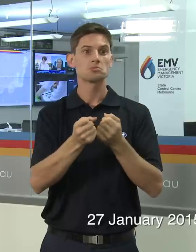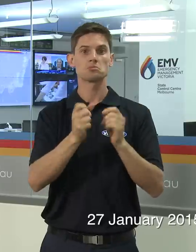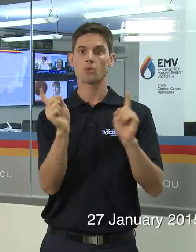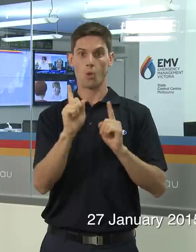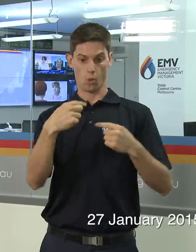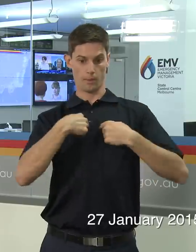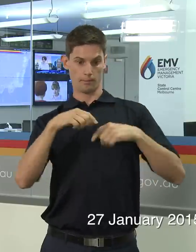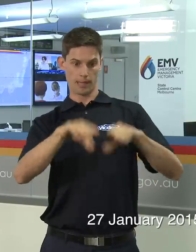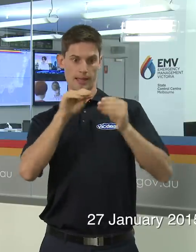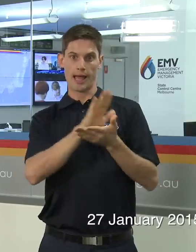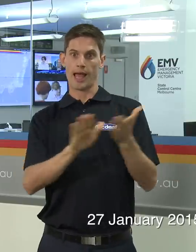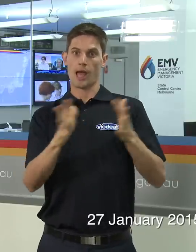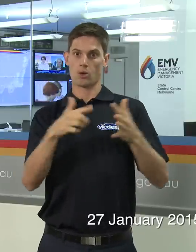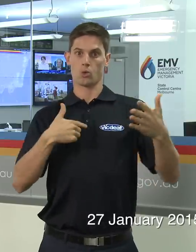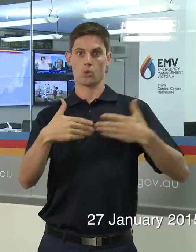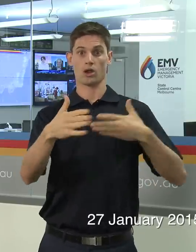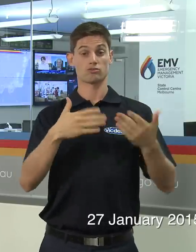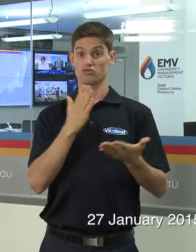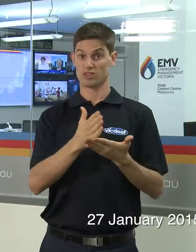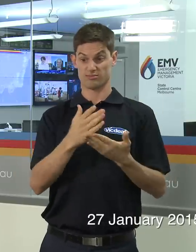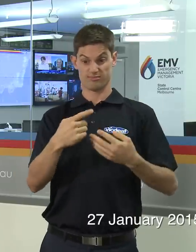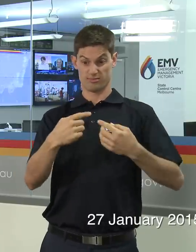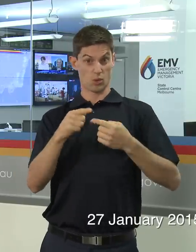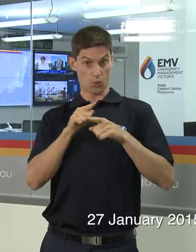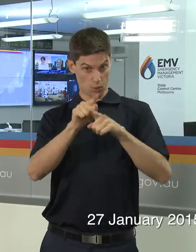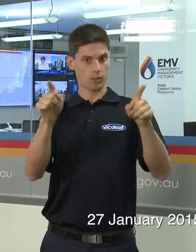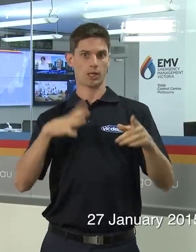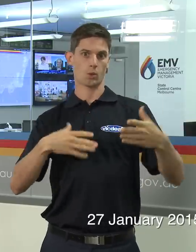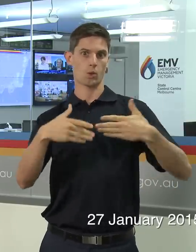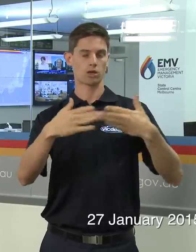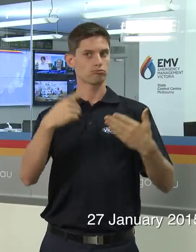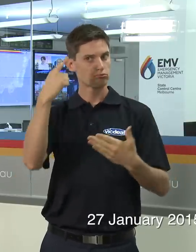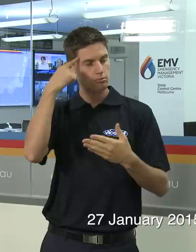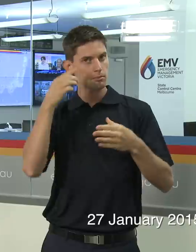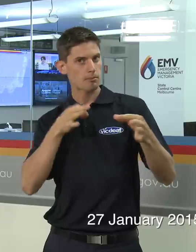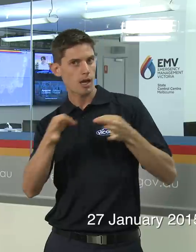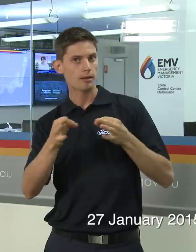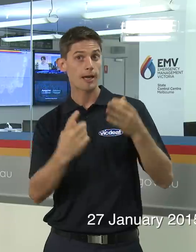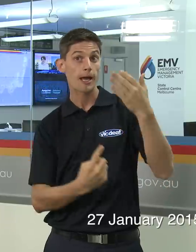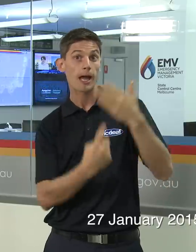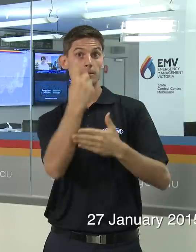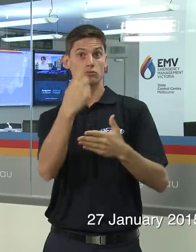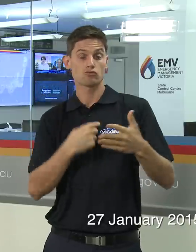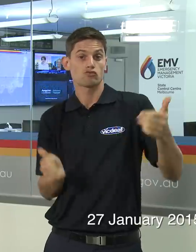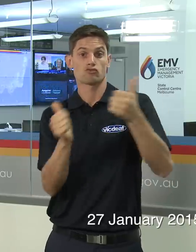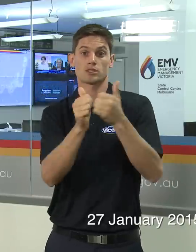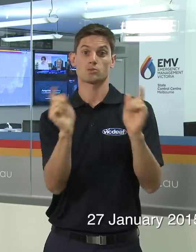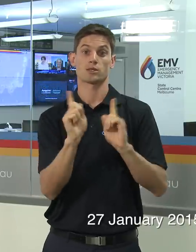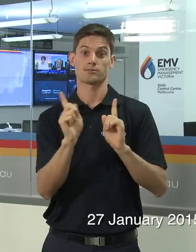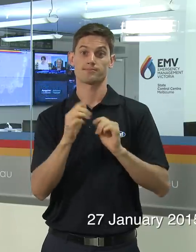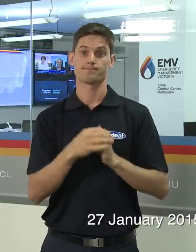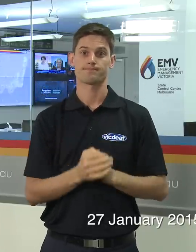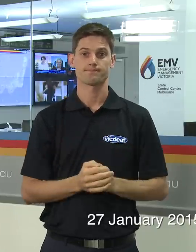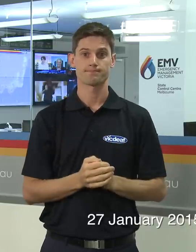So that's the key thing. You have to do that. We can't do it for you but certainly focus on what it means about schools this week and on